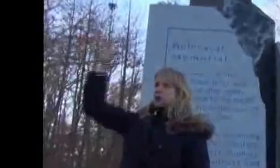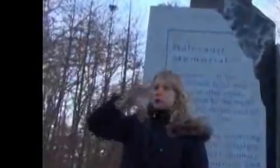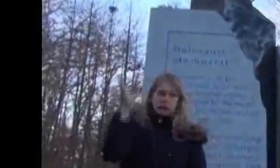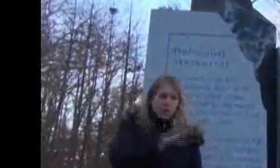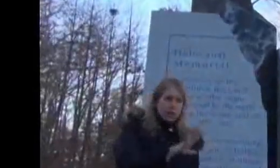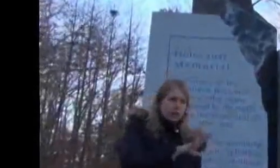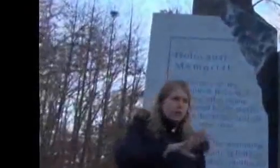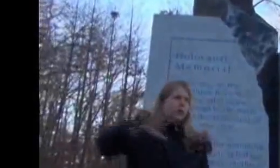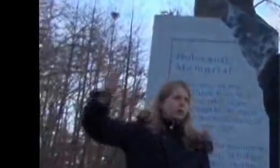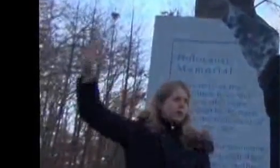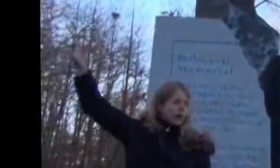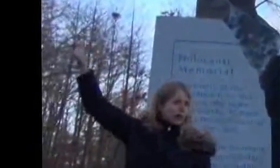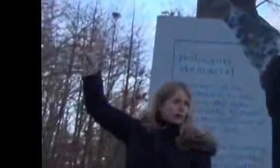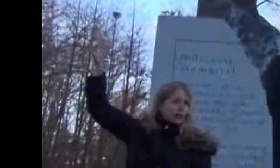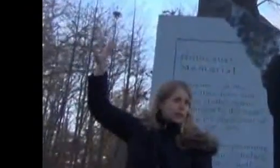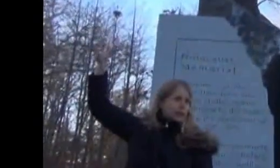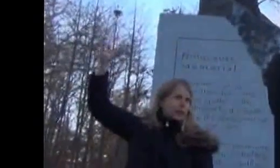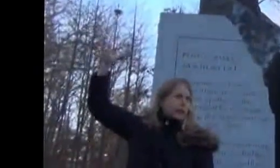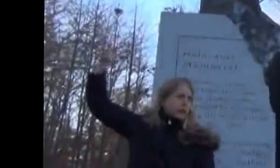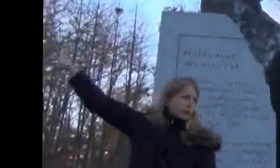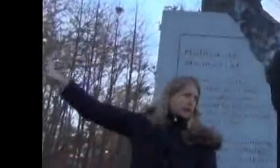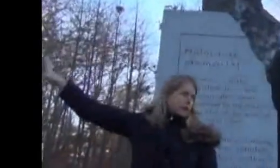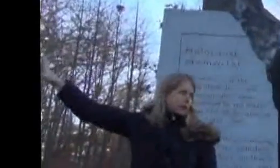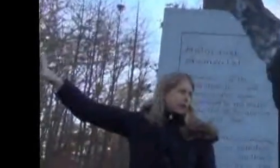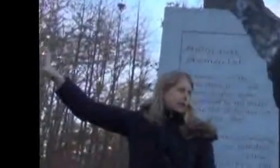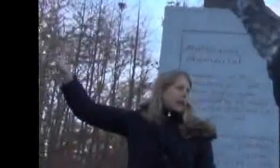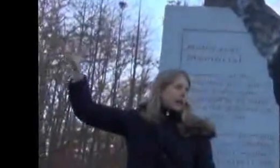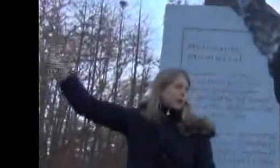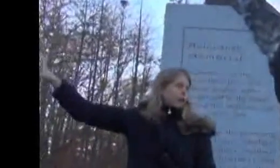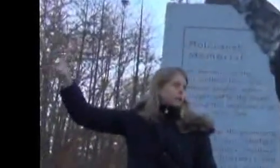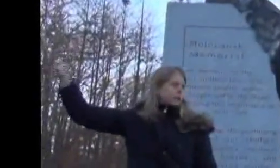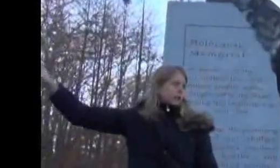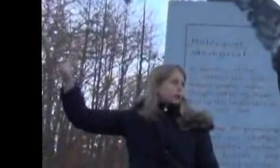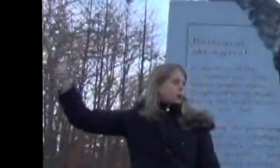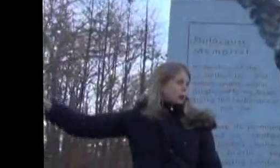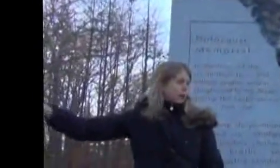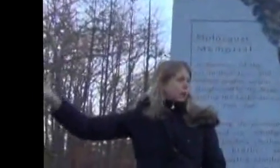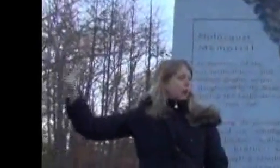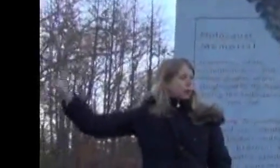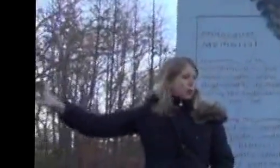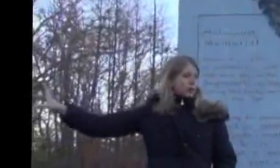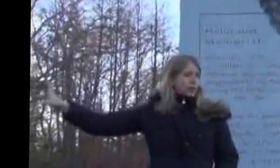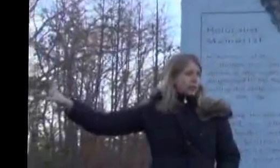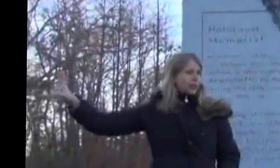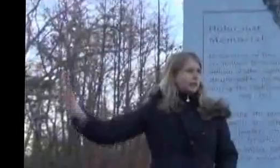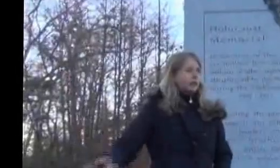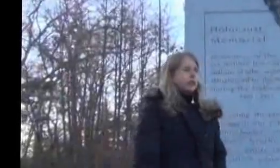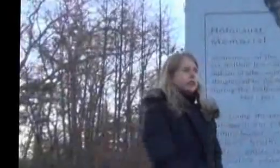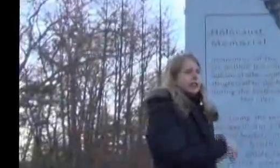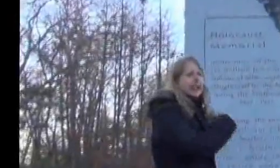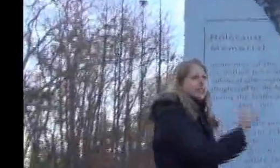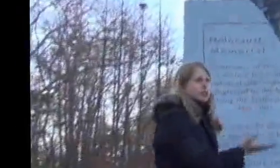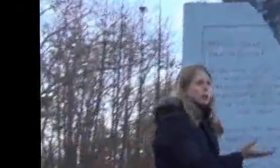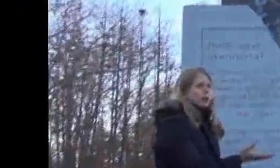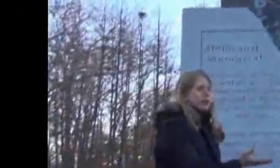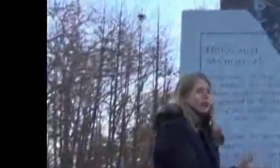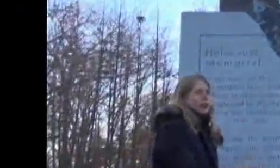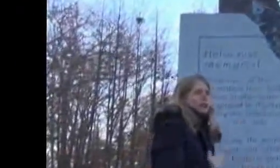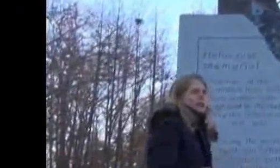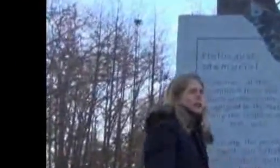the Holocaust Committee, met at the synagogue every single week on Wednesday nights. And I had just moved to the area, so